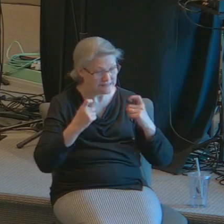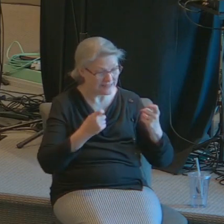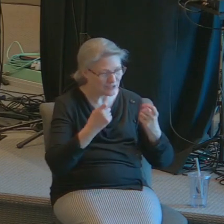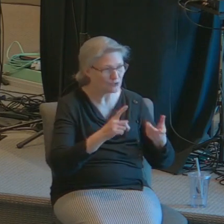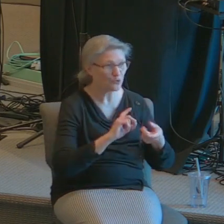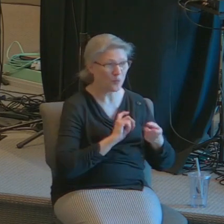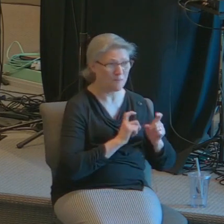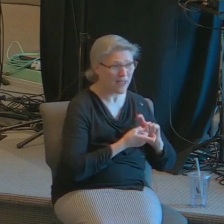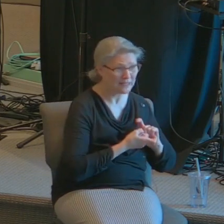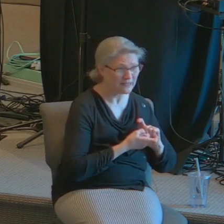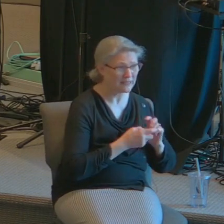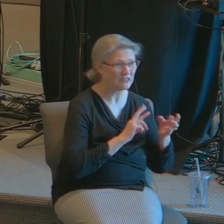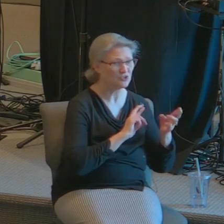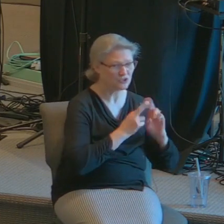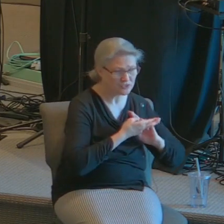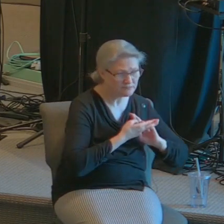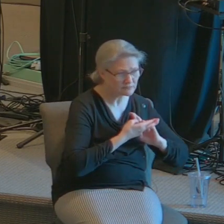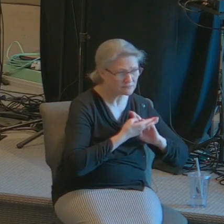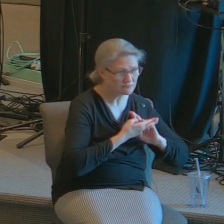repenting